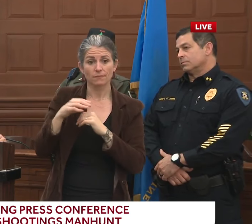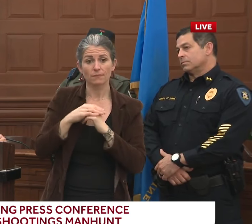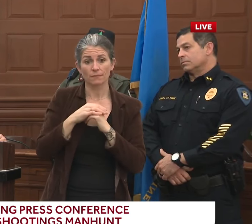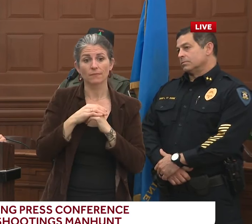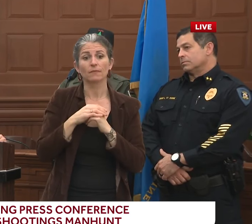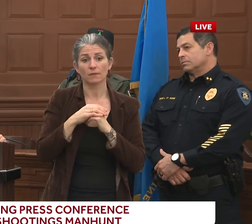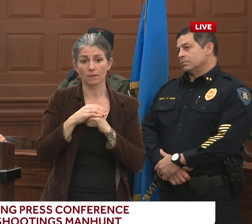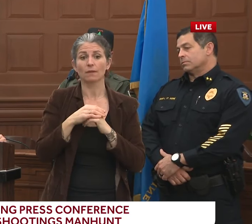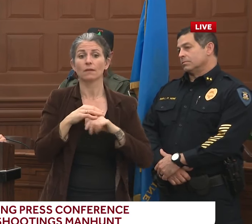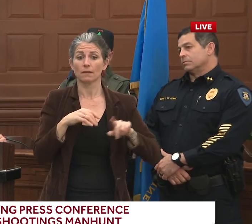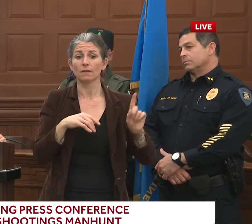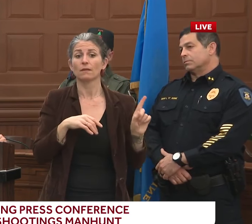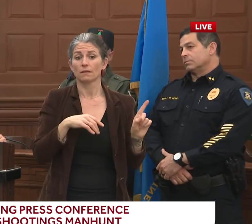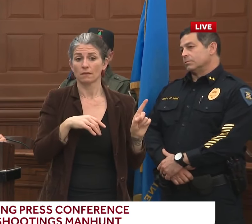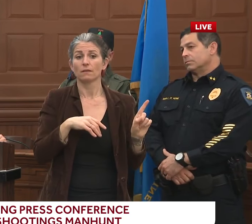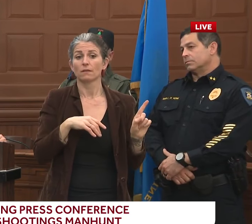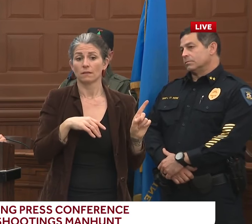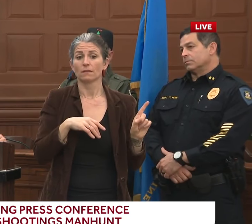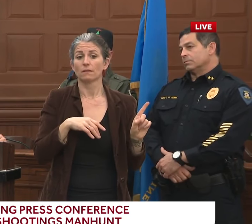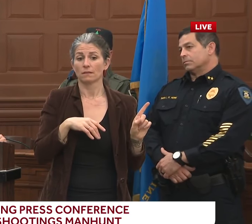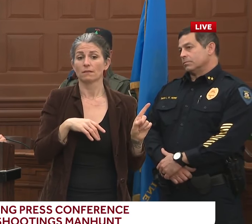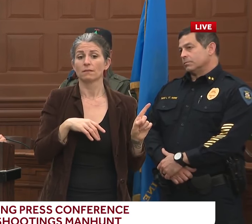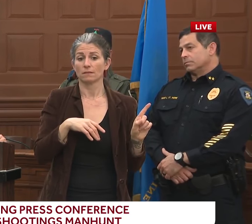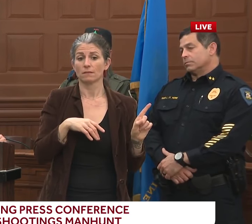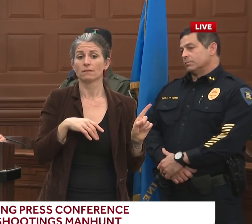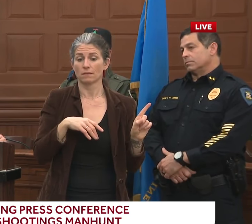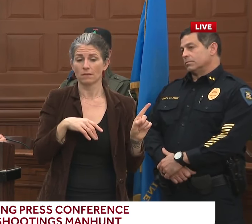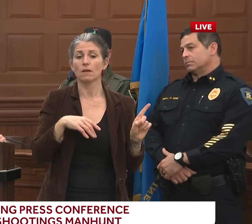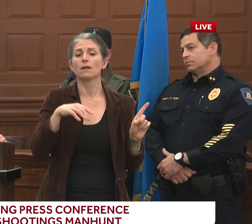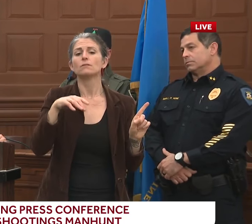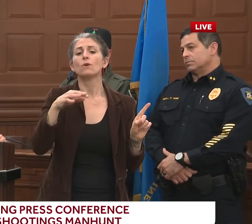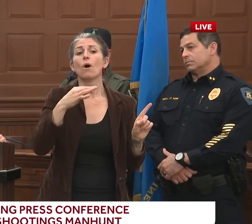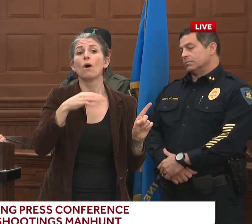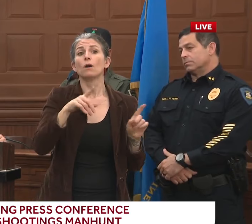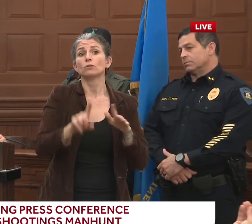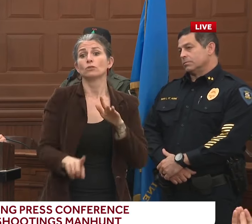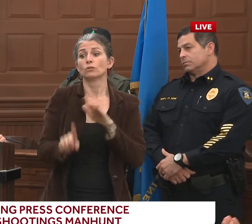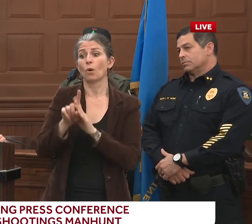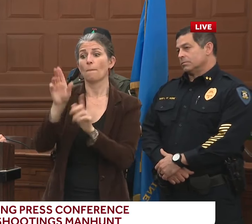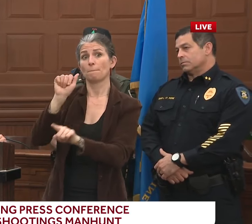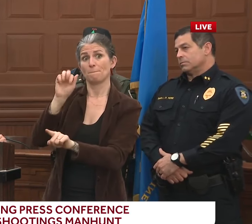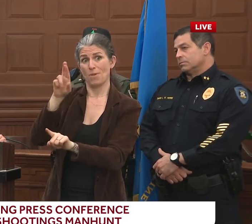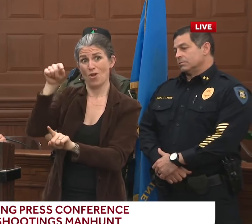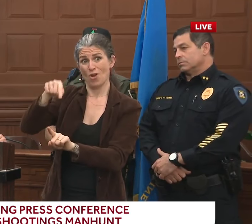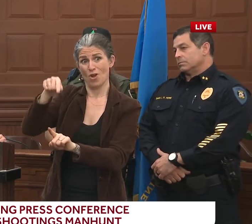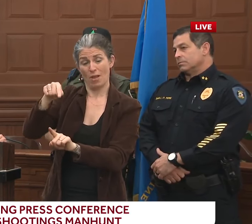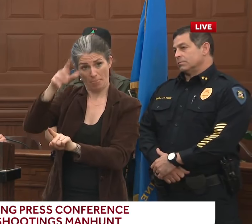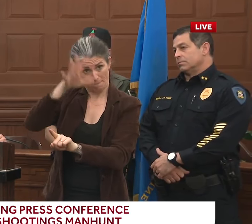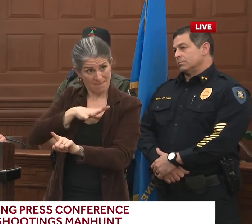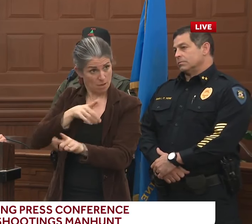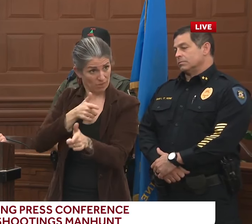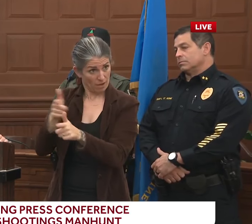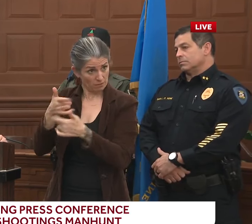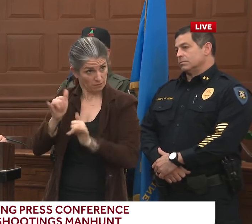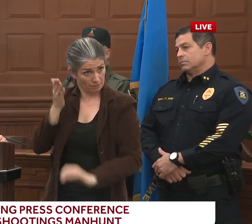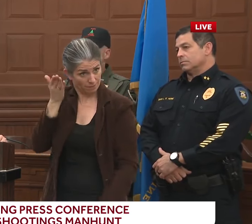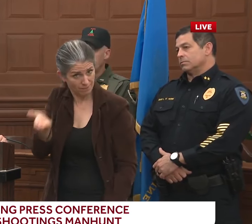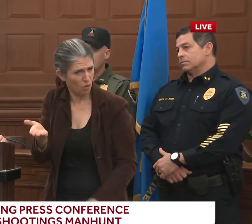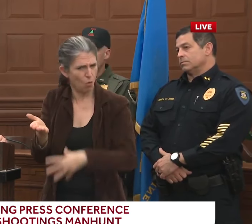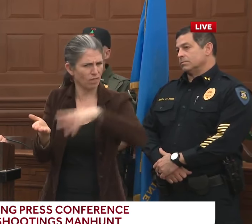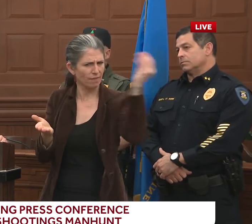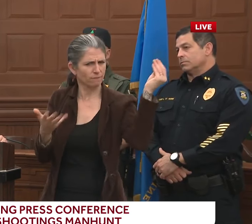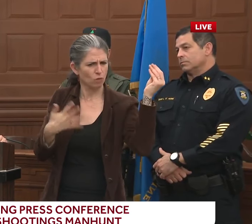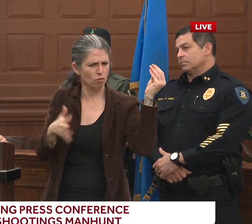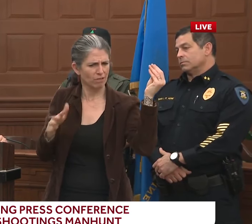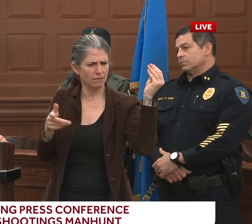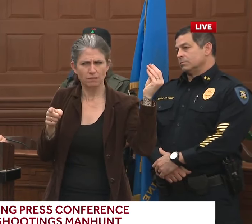the suspect was still there, or whether by the time the first report was arrived, if the suspect had already left. And secondly to that,